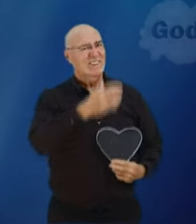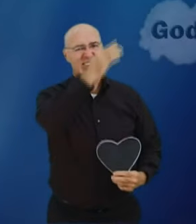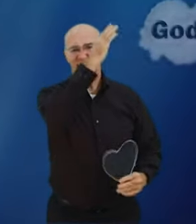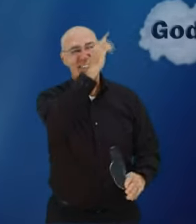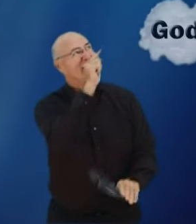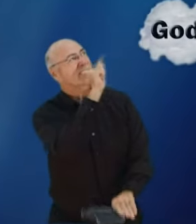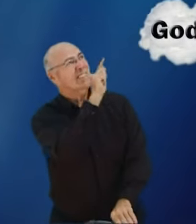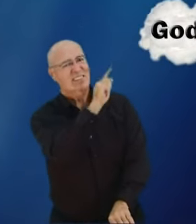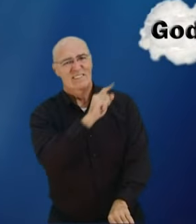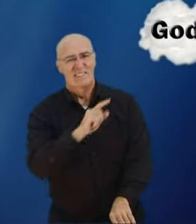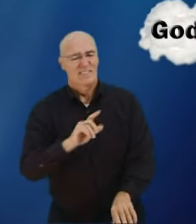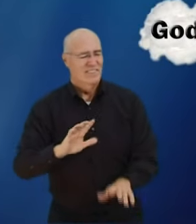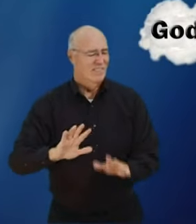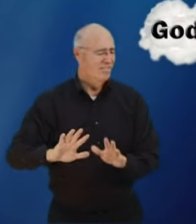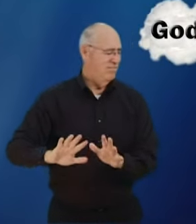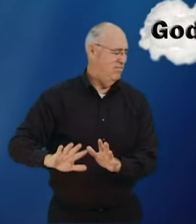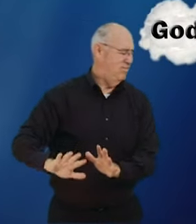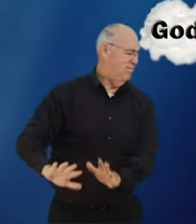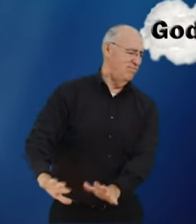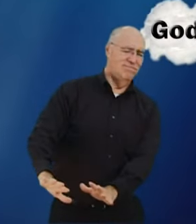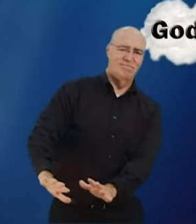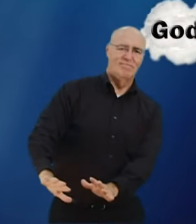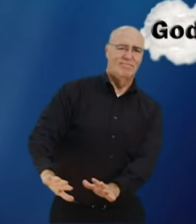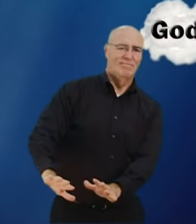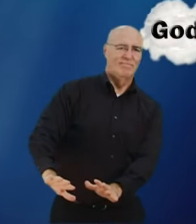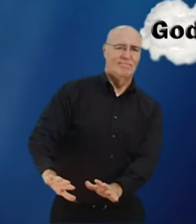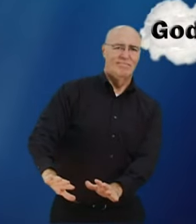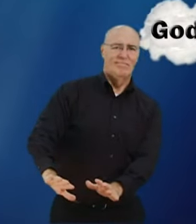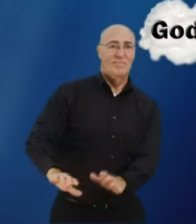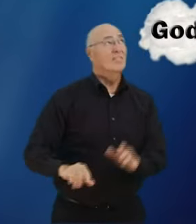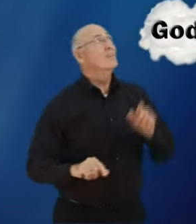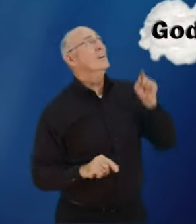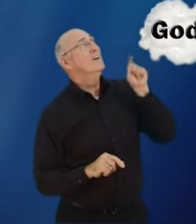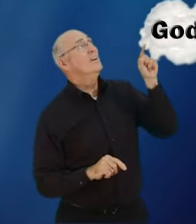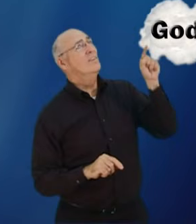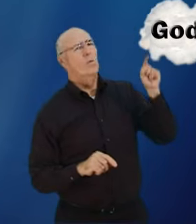God hates sin God cannot accept it